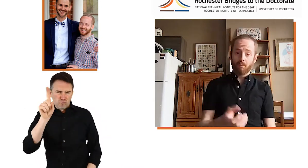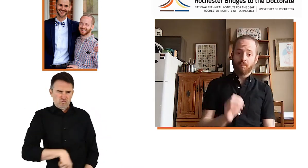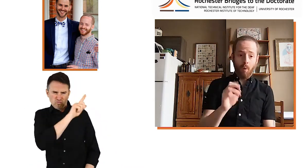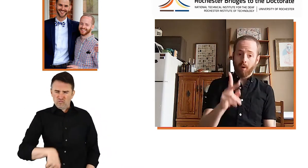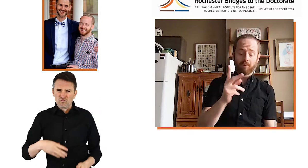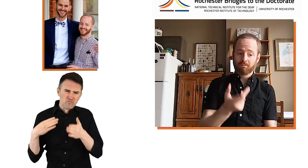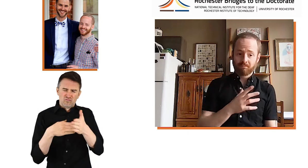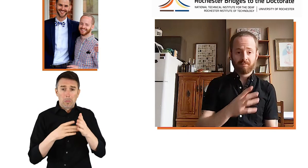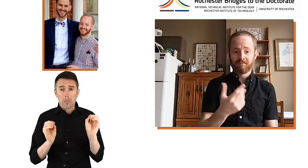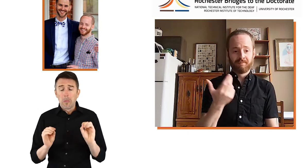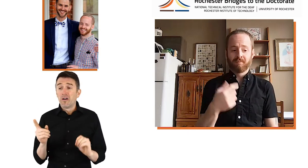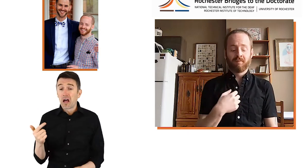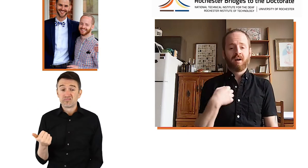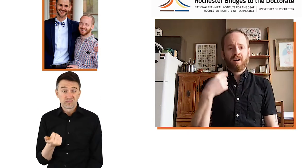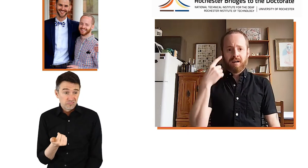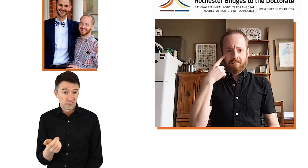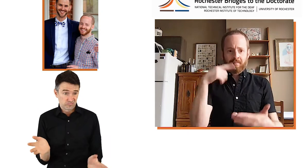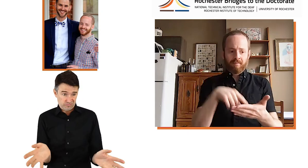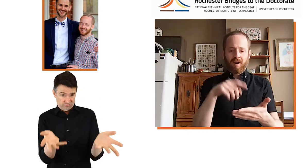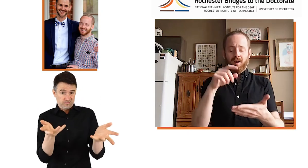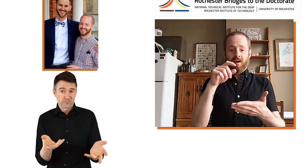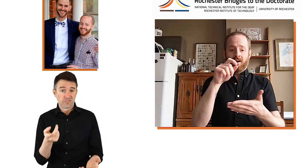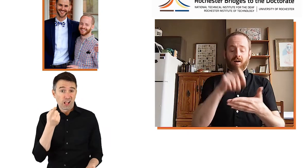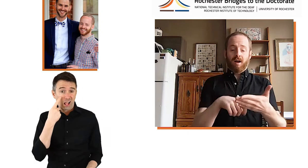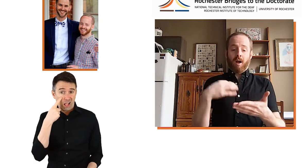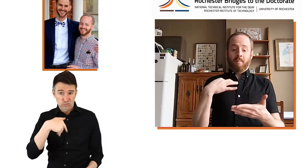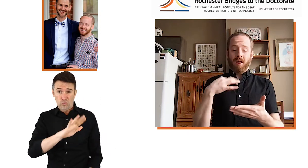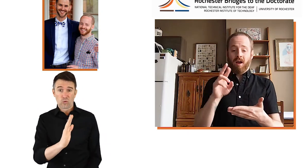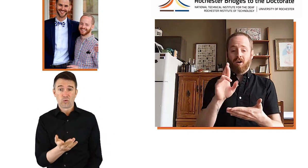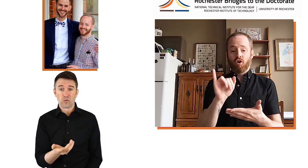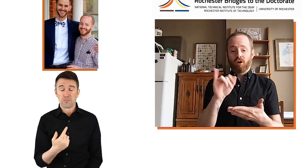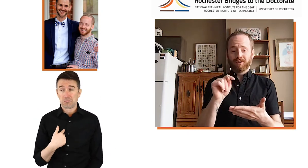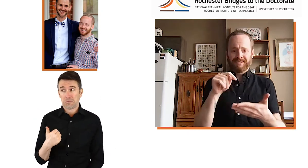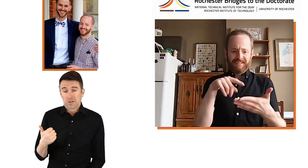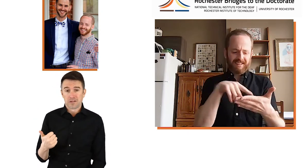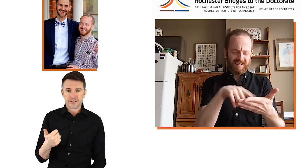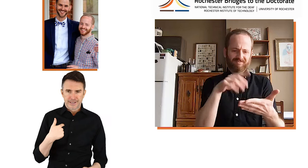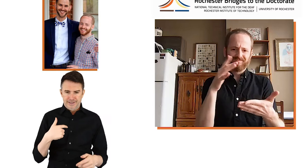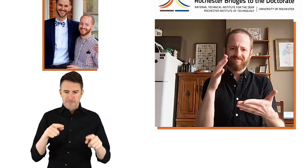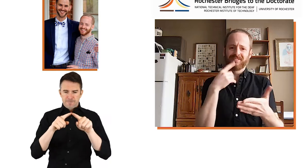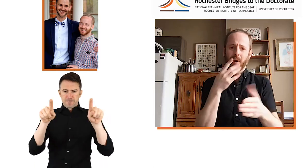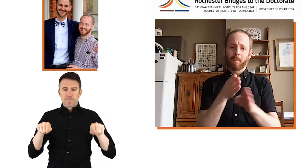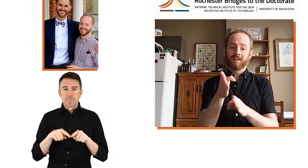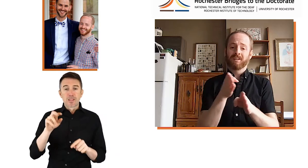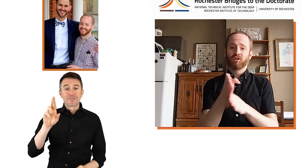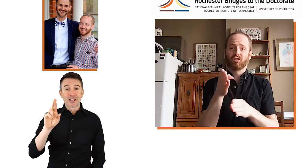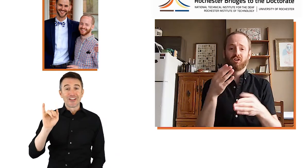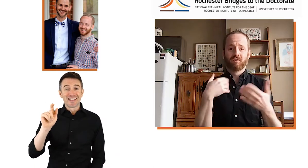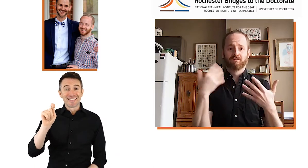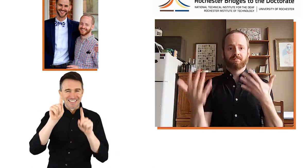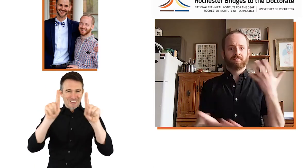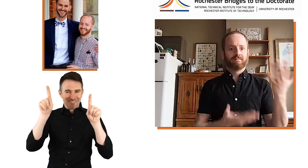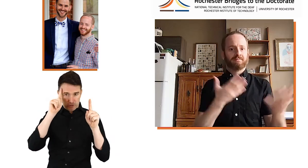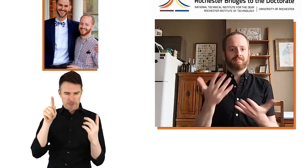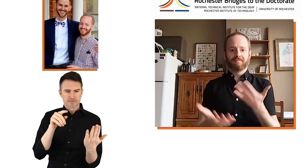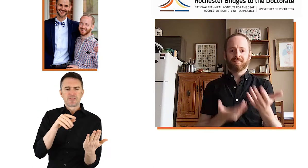supportive. They weren't against it. They were fairly neutral to the idea. So, when I was looking at RIT